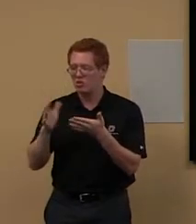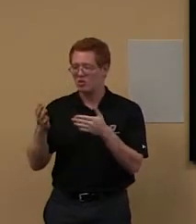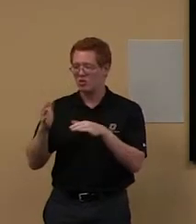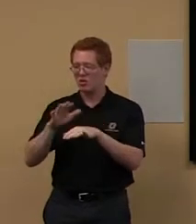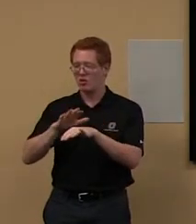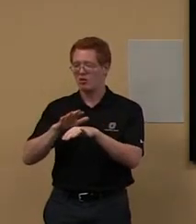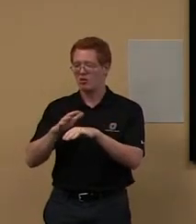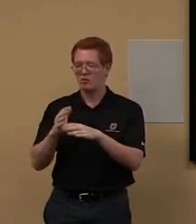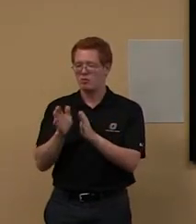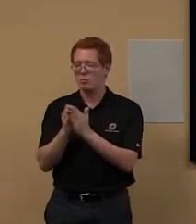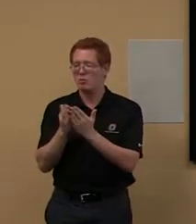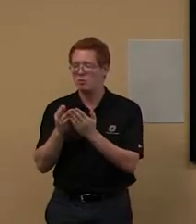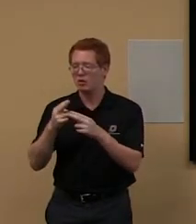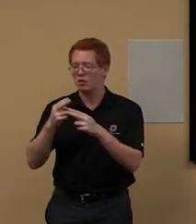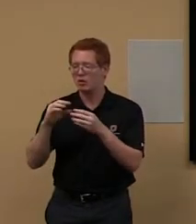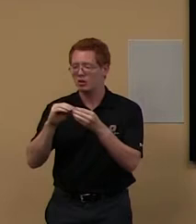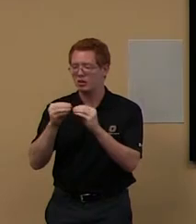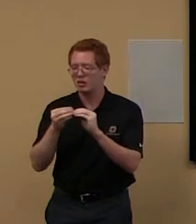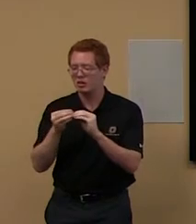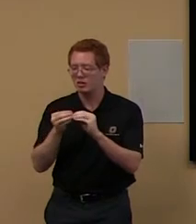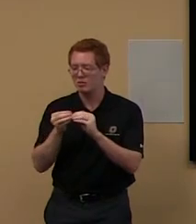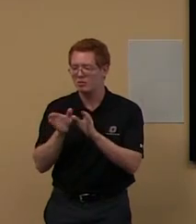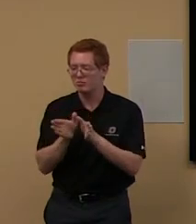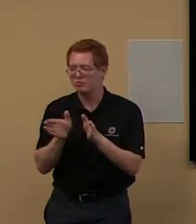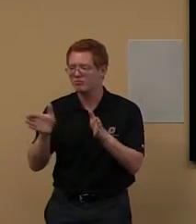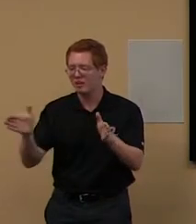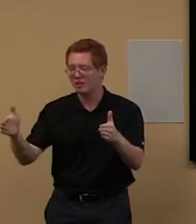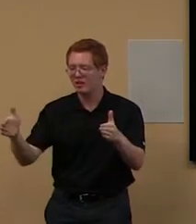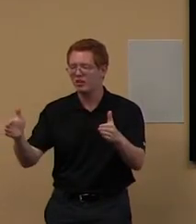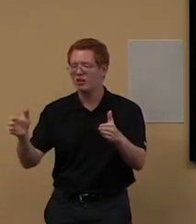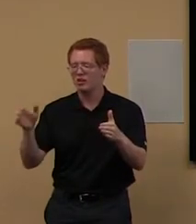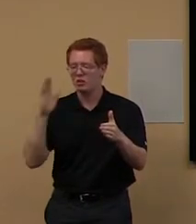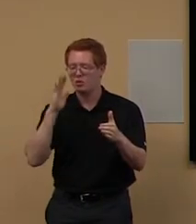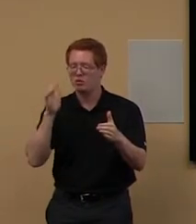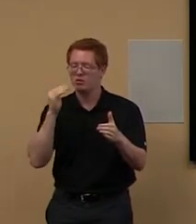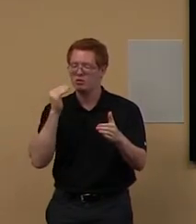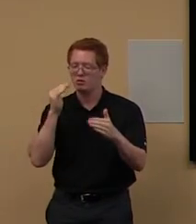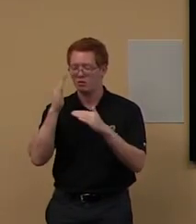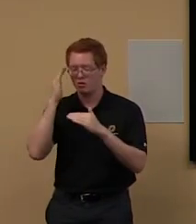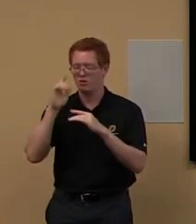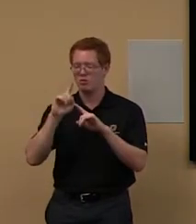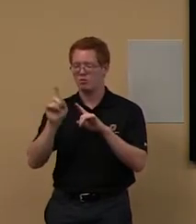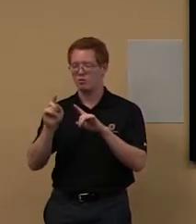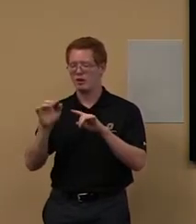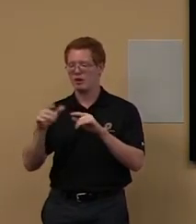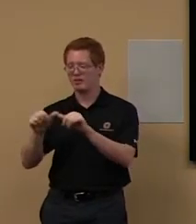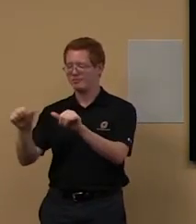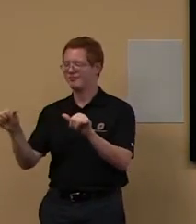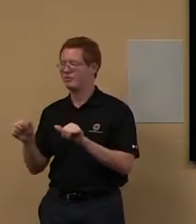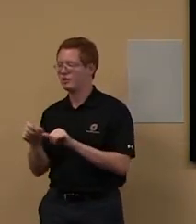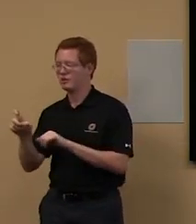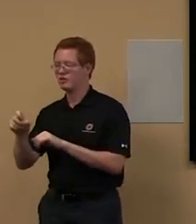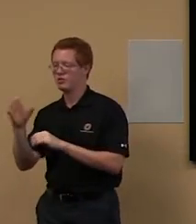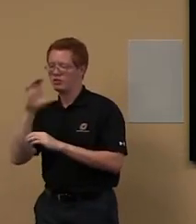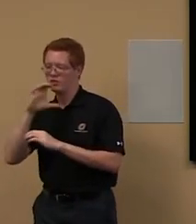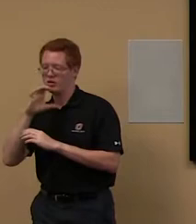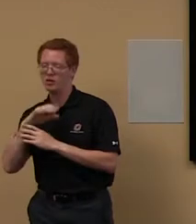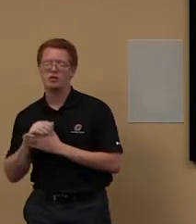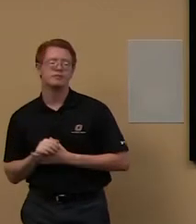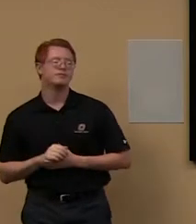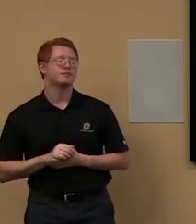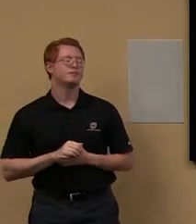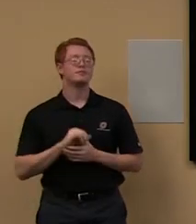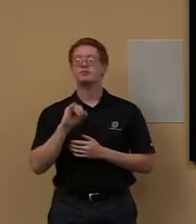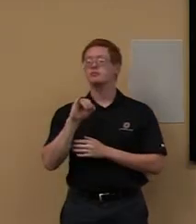then you kind of know where you're going to be hanging out in the library. If you want, um, help getting a book off the shelf, um, if you've not